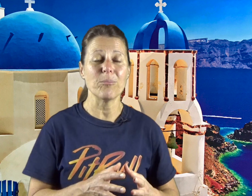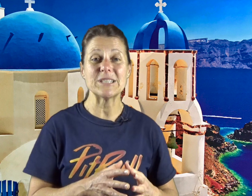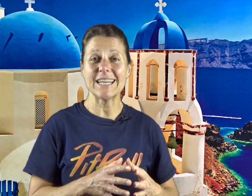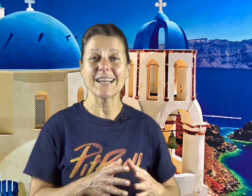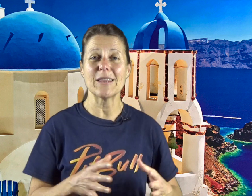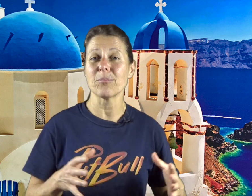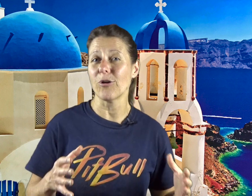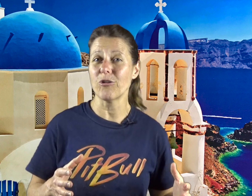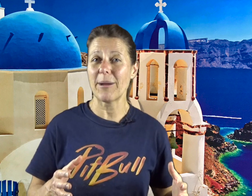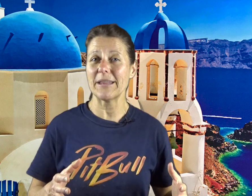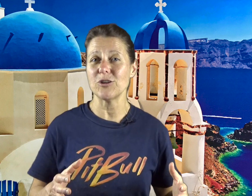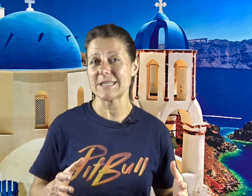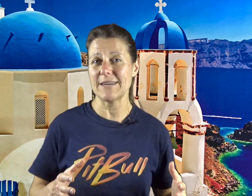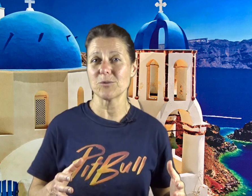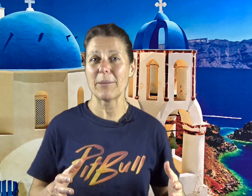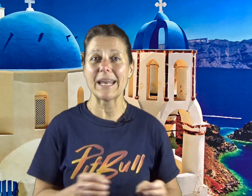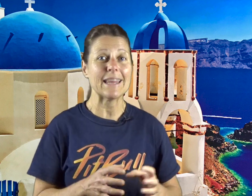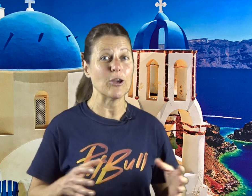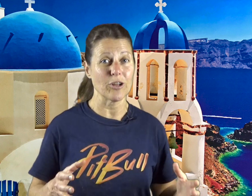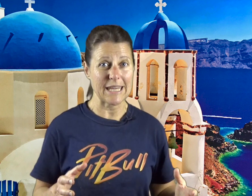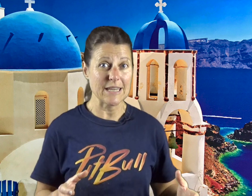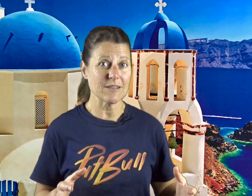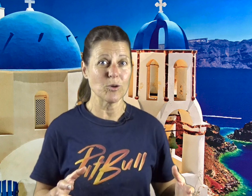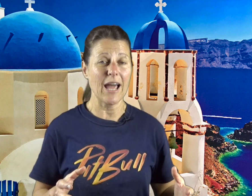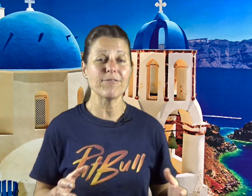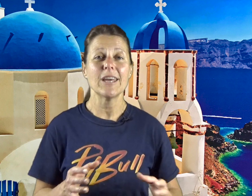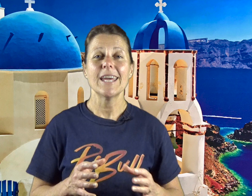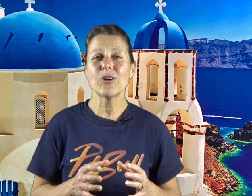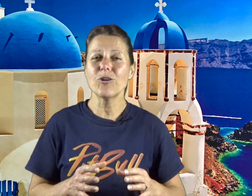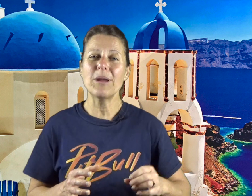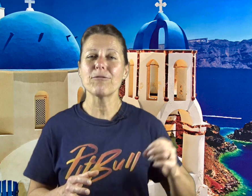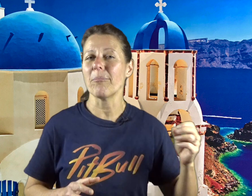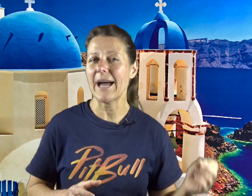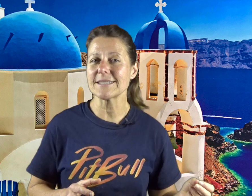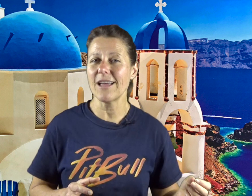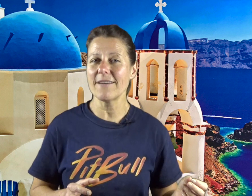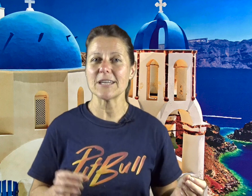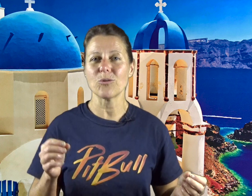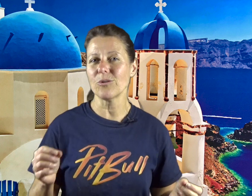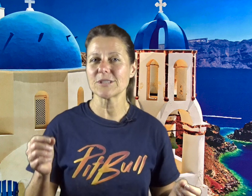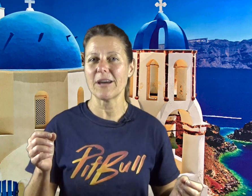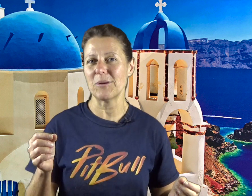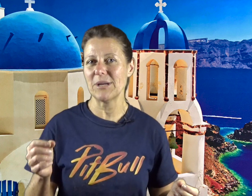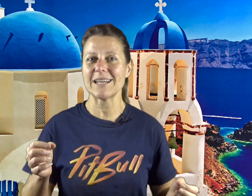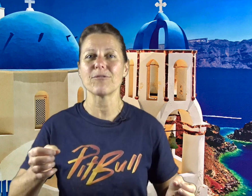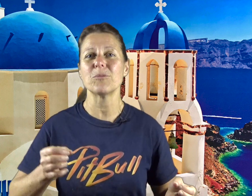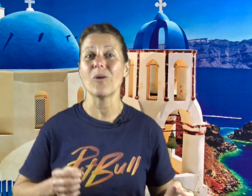from particularly the programming that you received around money in the early years of your life. It could be from past lives. It could also have been picked up from your